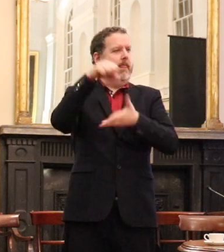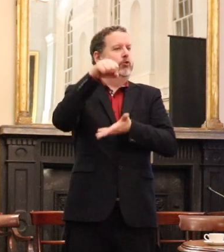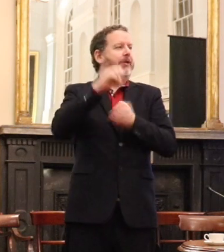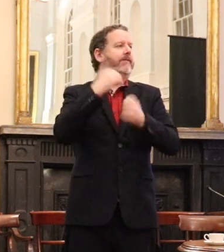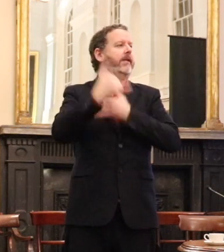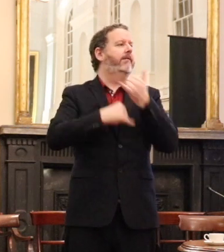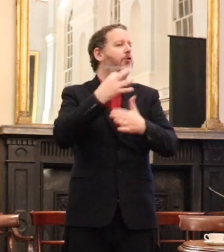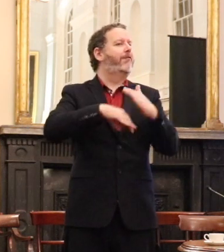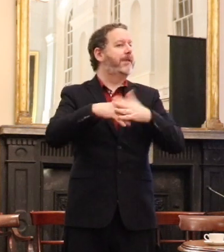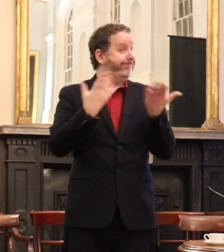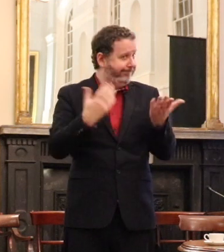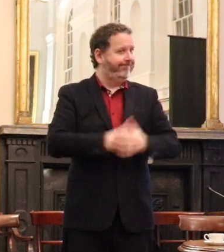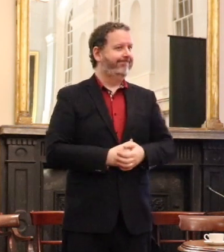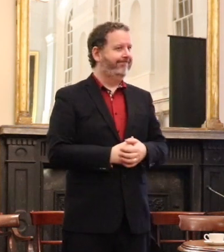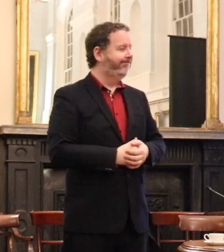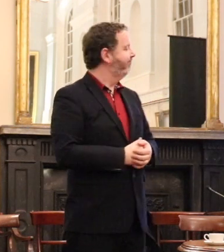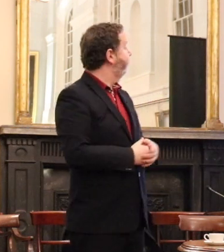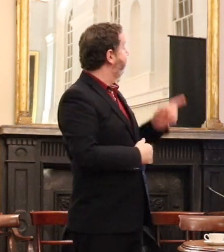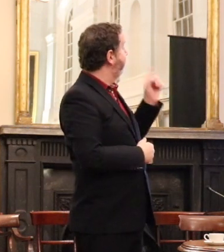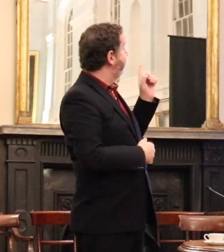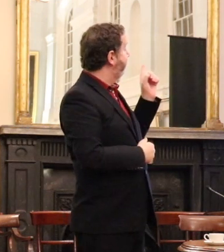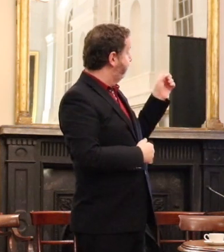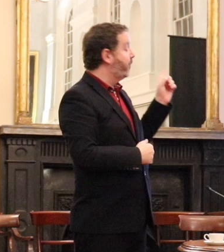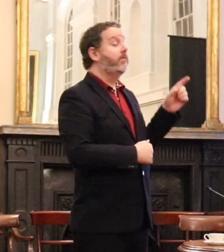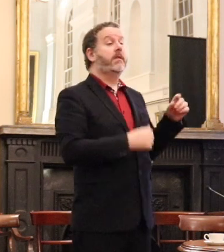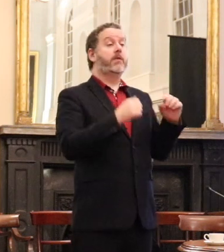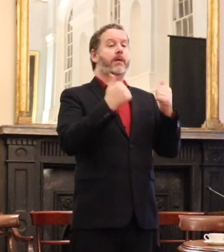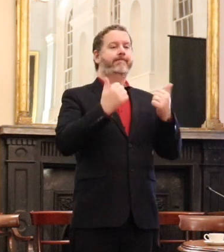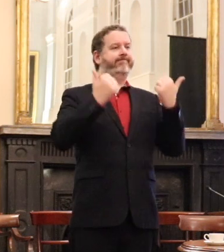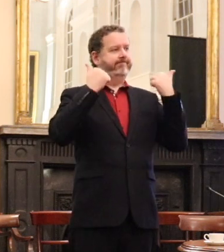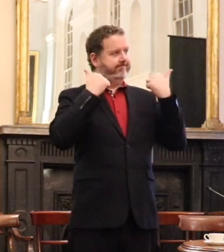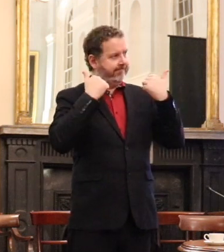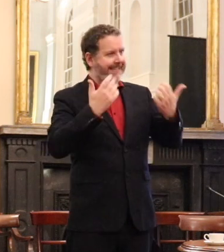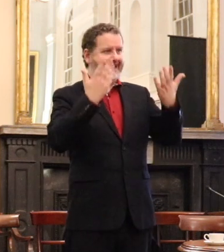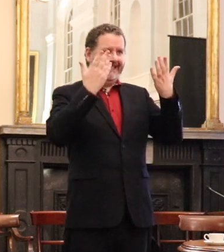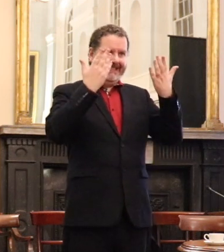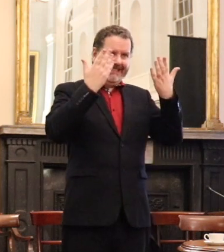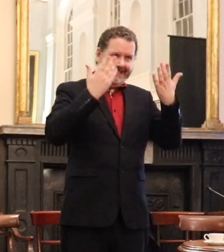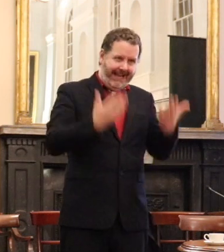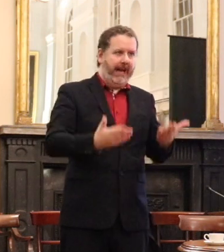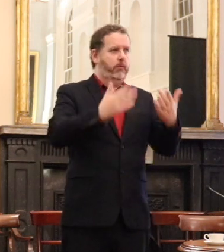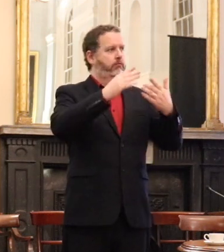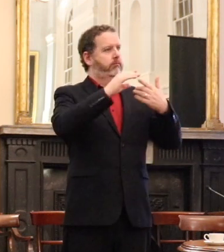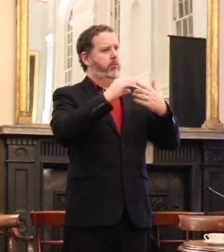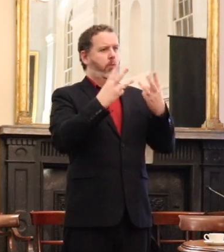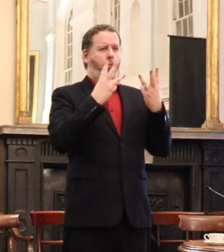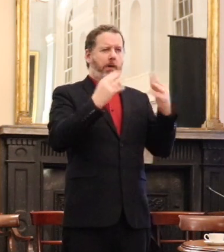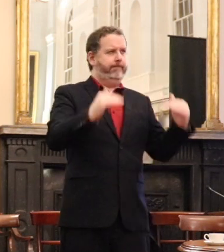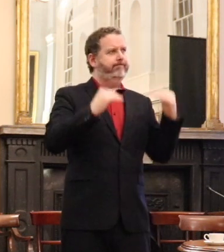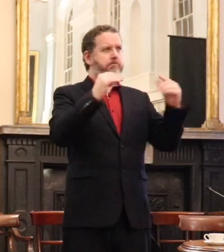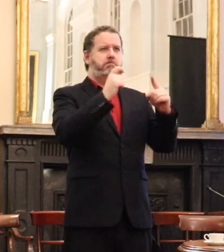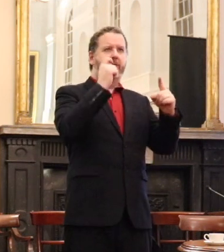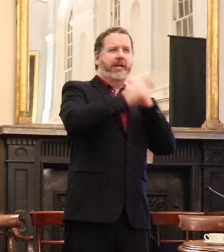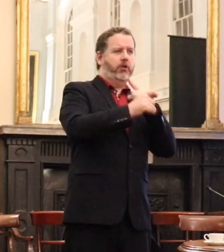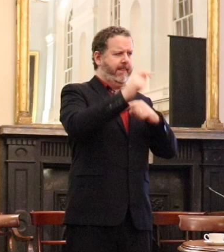we then learned again when it tends to be professional about strategic planning was to look at the areas in which